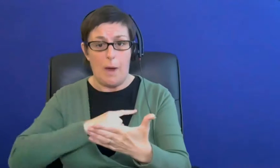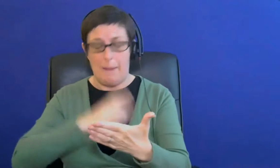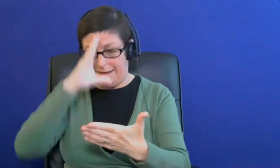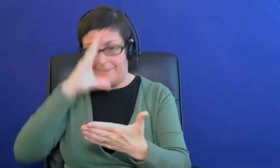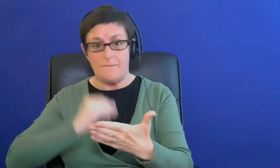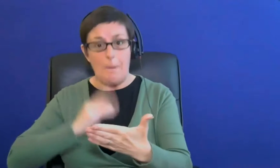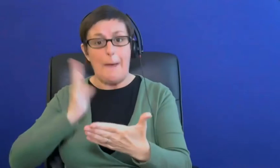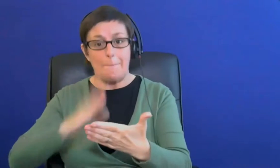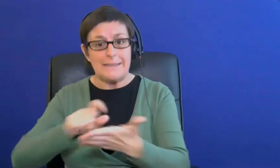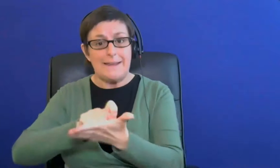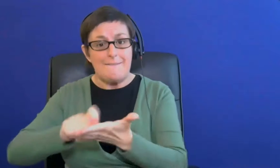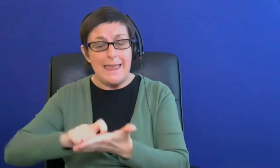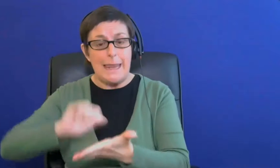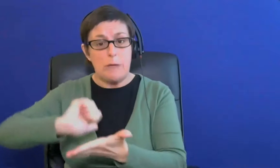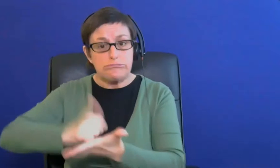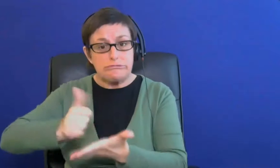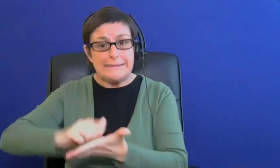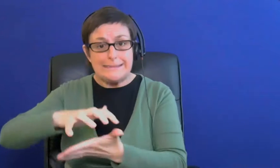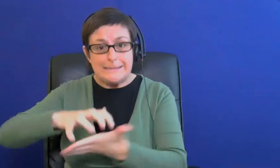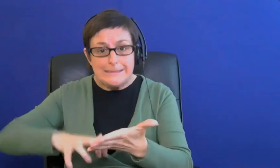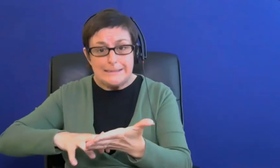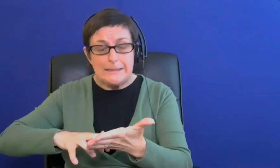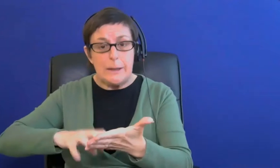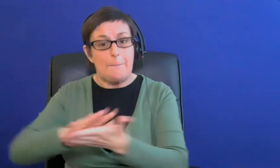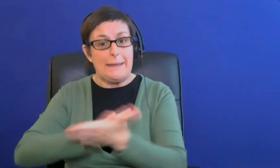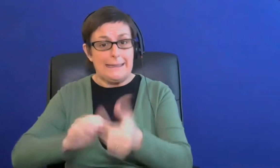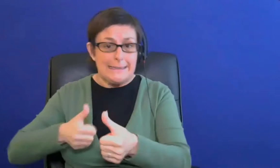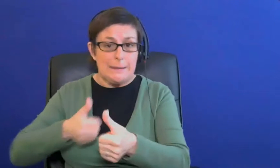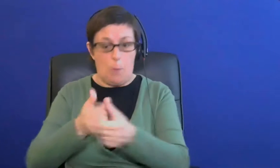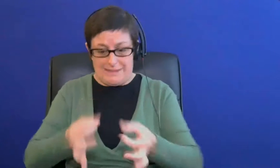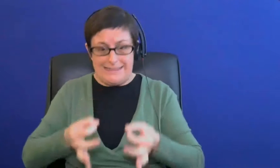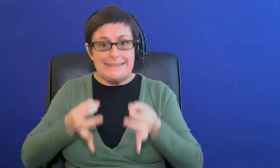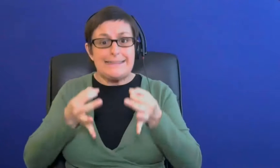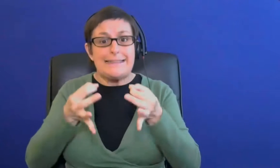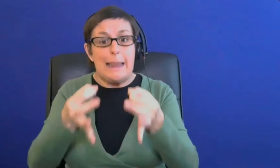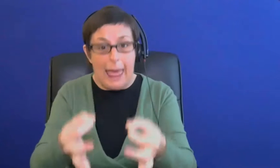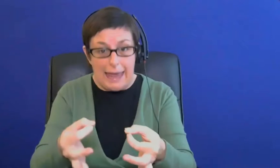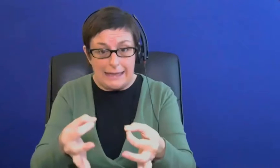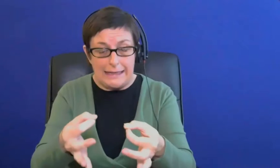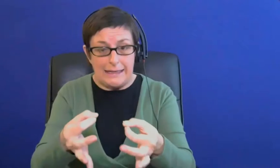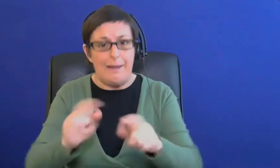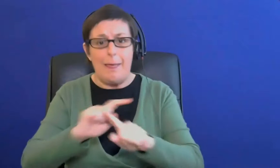this has delayed my support to christmas time and the process was and how do we get over these barriers this year